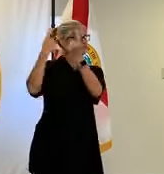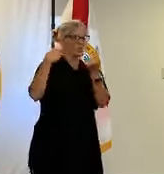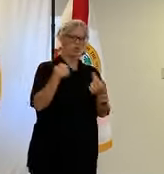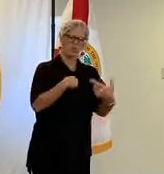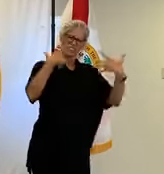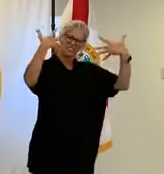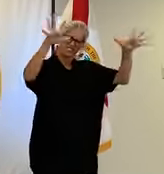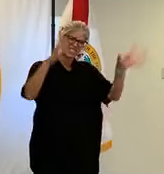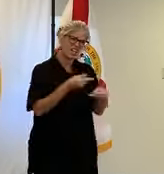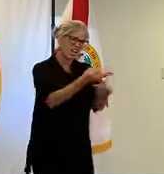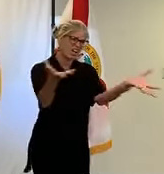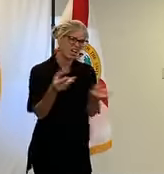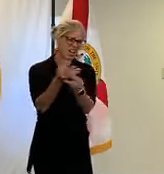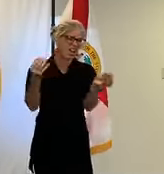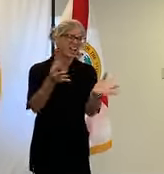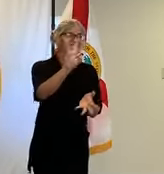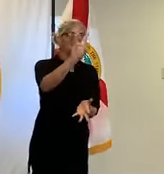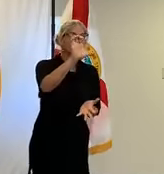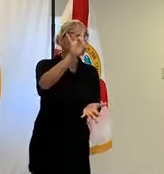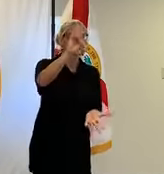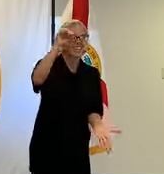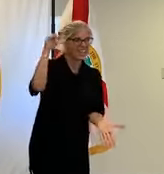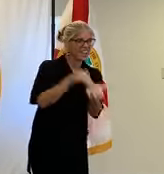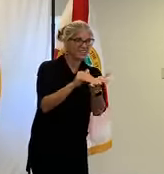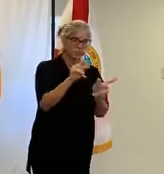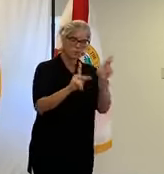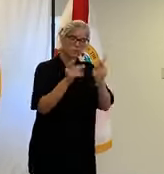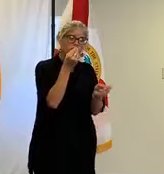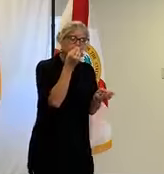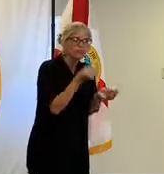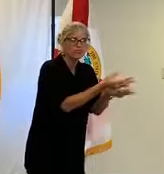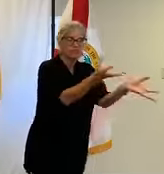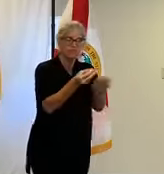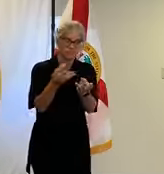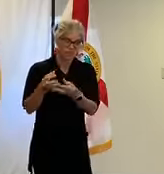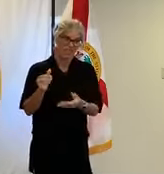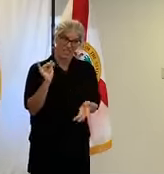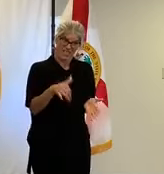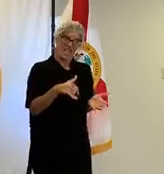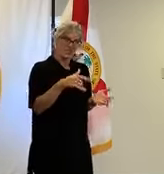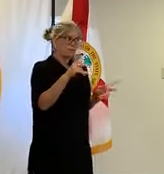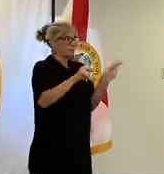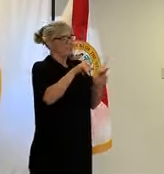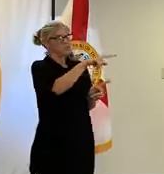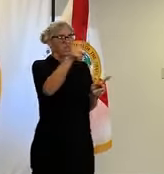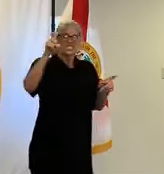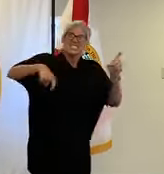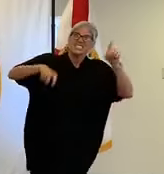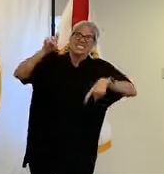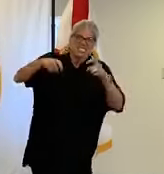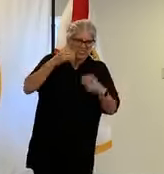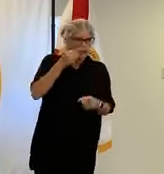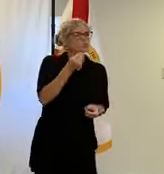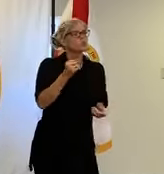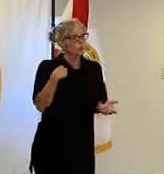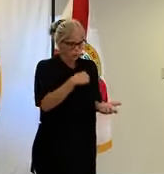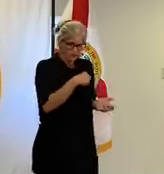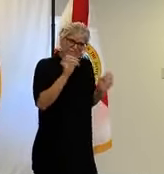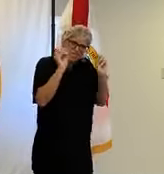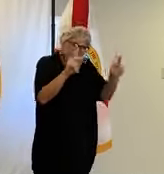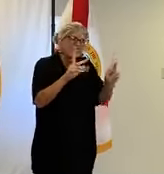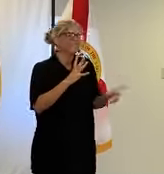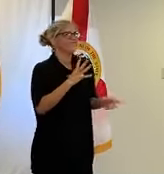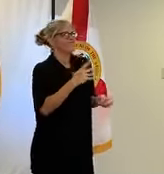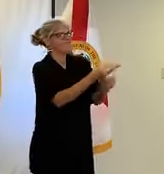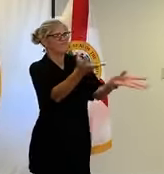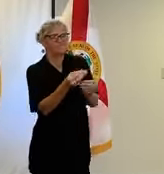000 meals to our residents so it's just showing that growing need for that what's needed in our community the other thing i want to